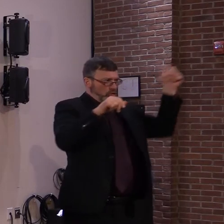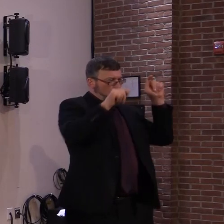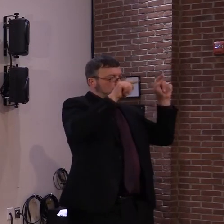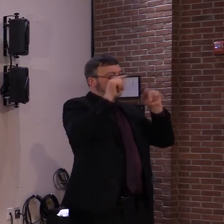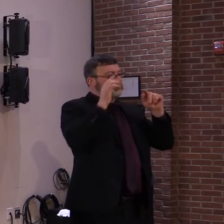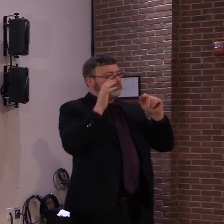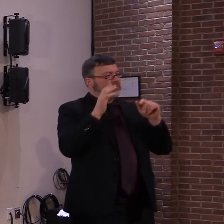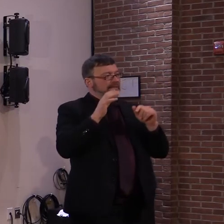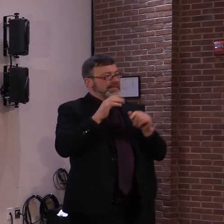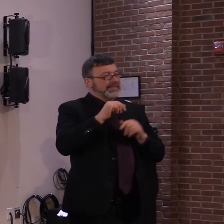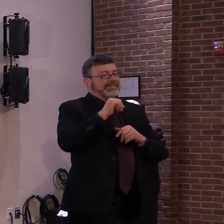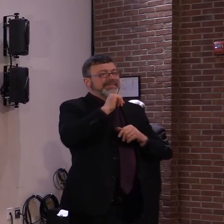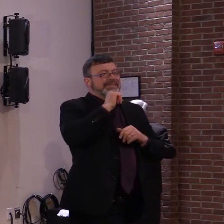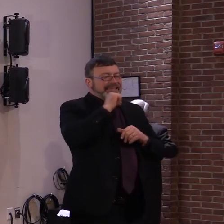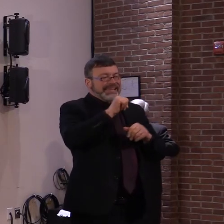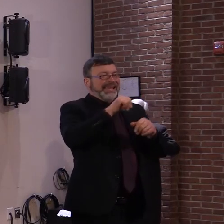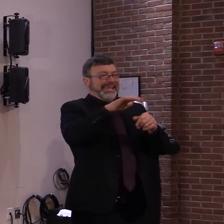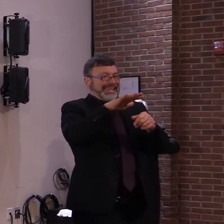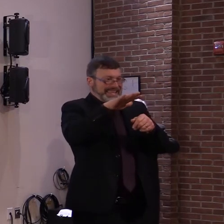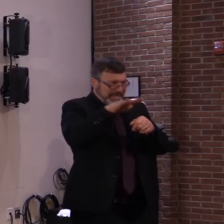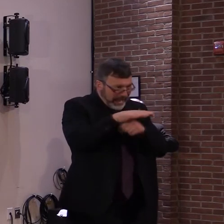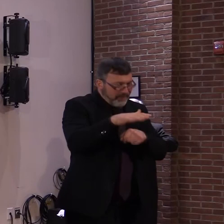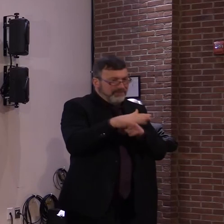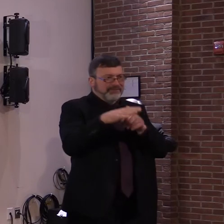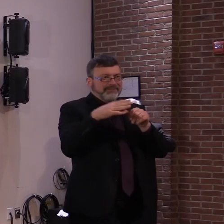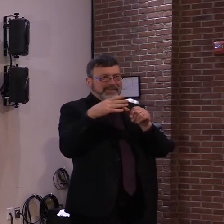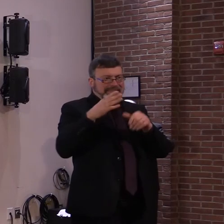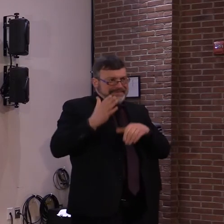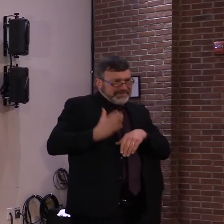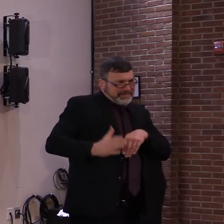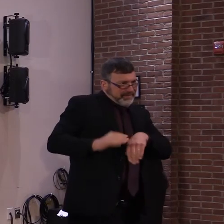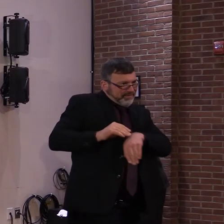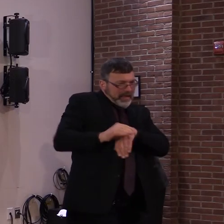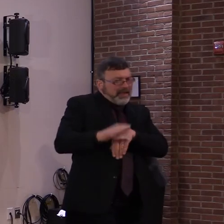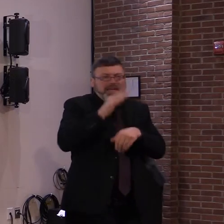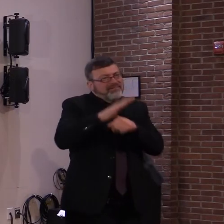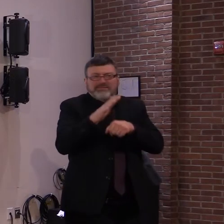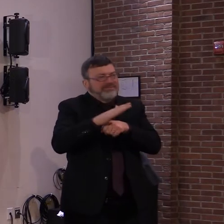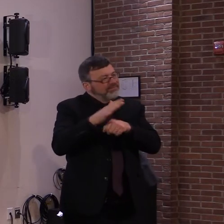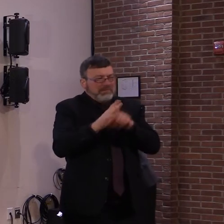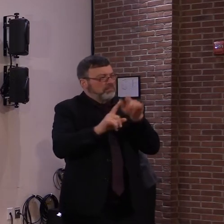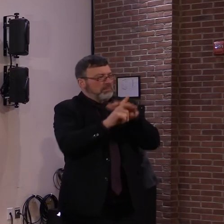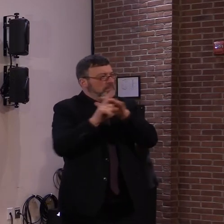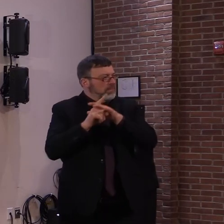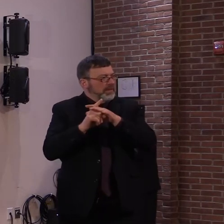size to really say anything regarding one having more or less side effects than the other.